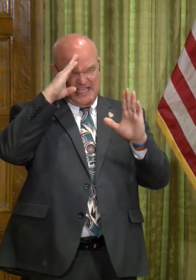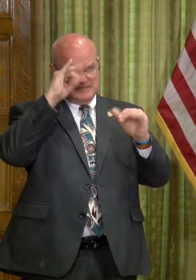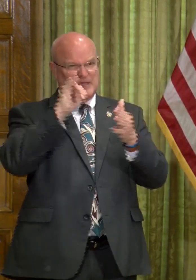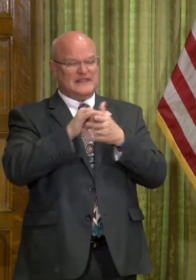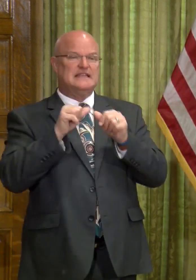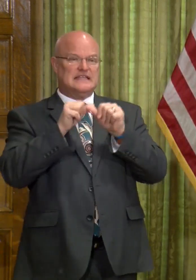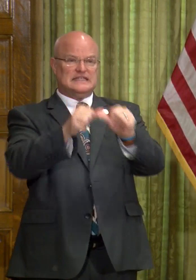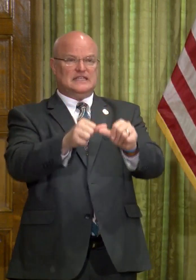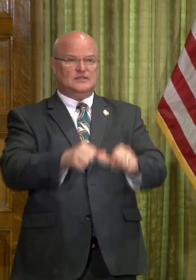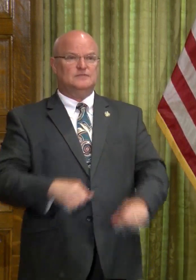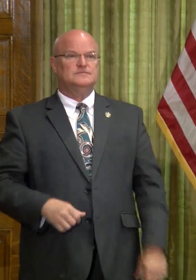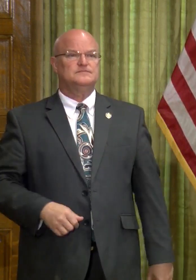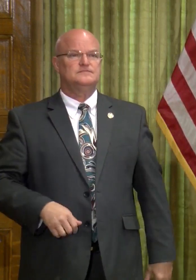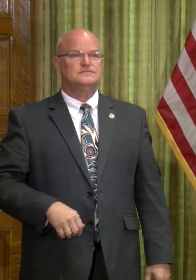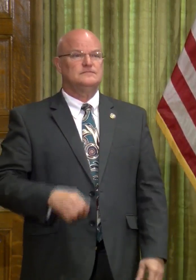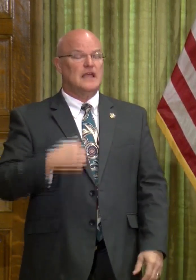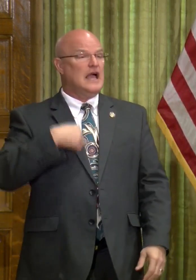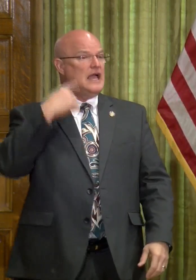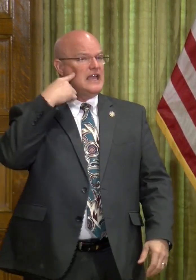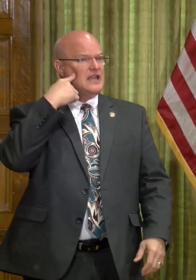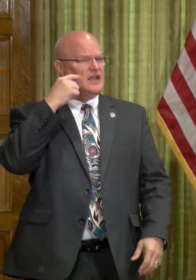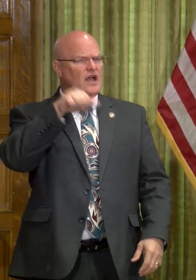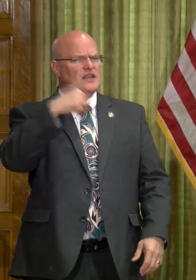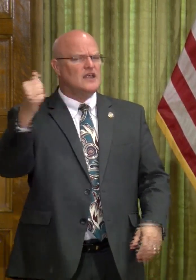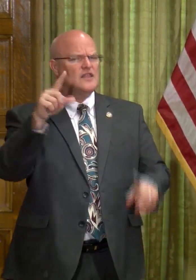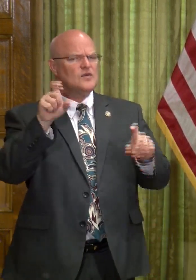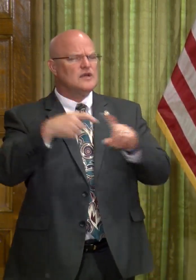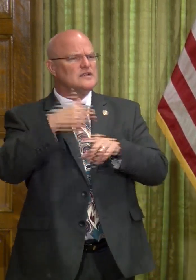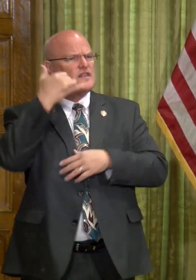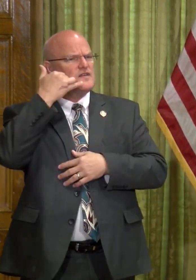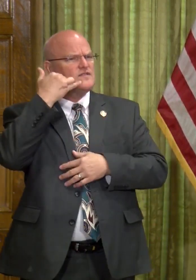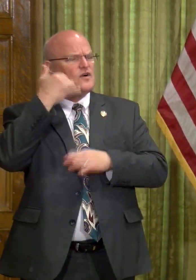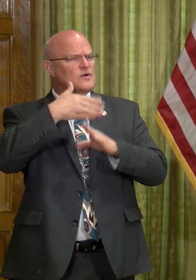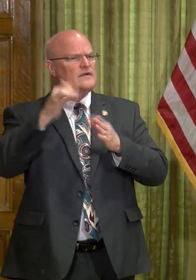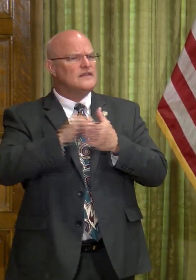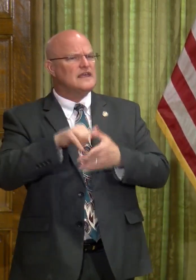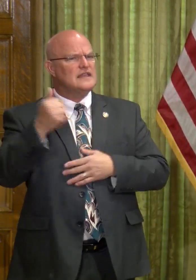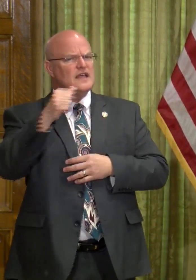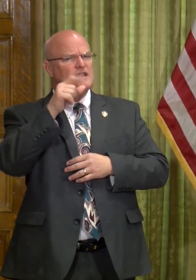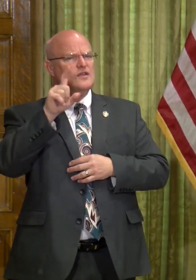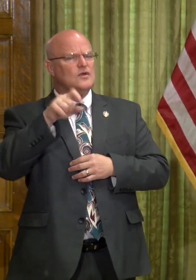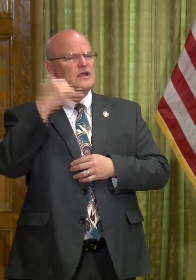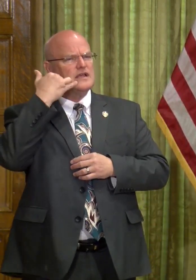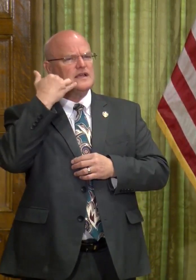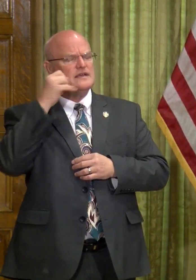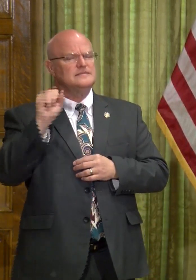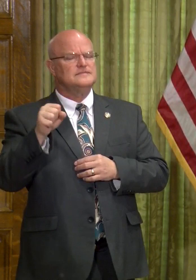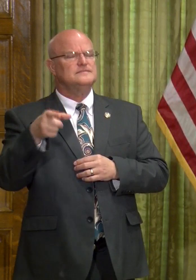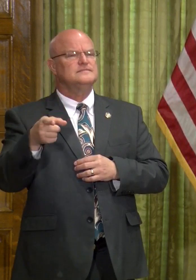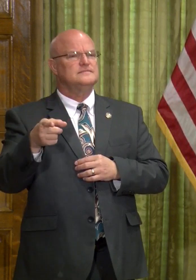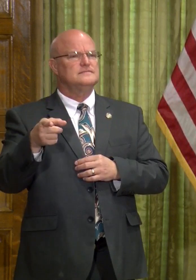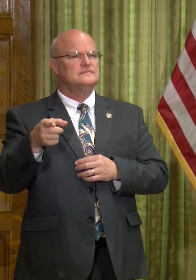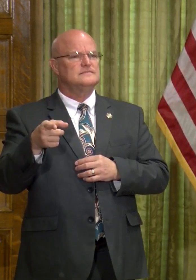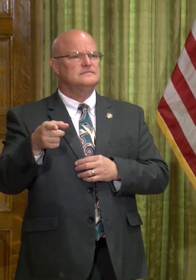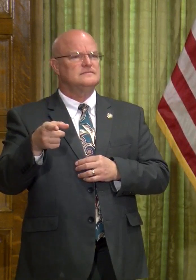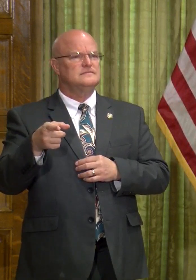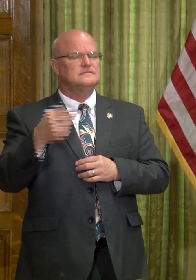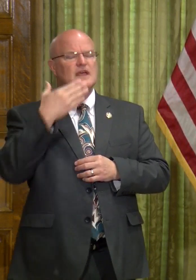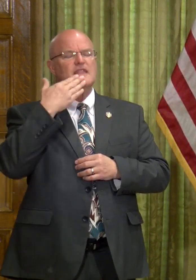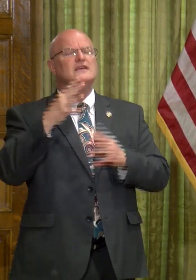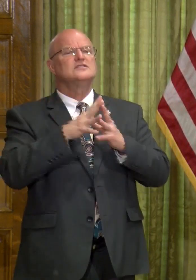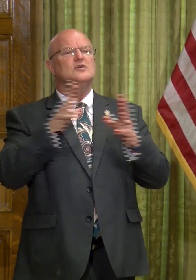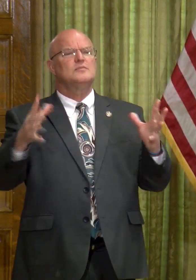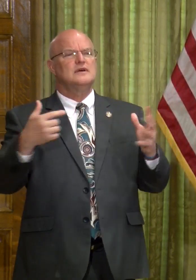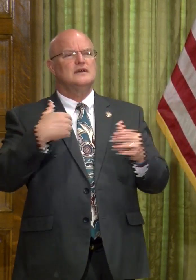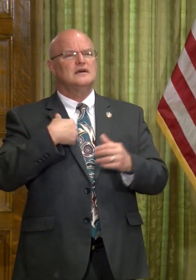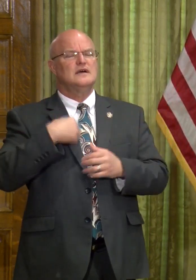to, uh, And I did hear one other question there and we'll end with that. Was there another question? Yes. Yes. Thank you so